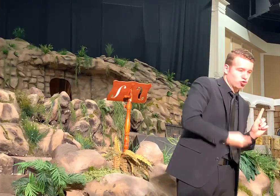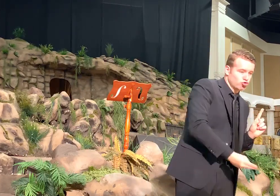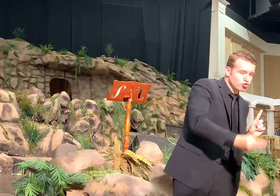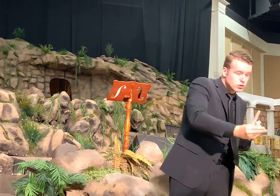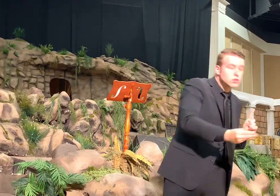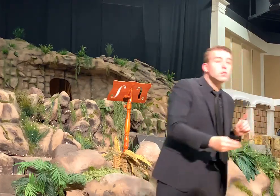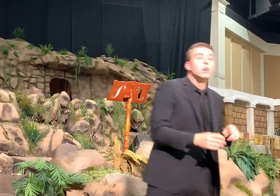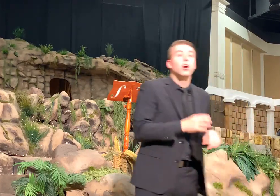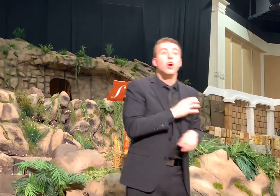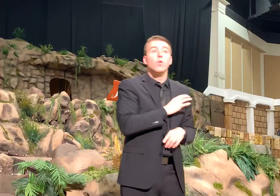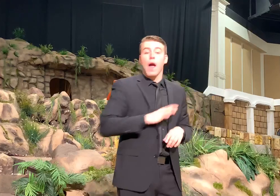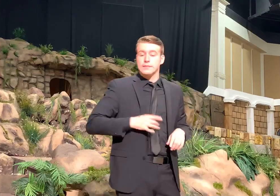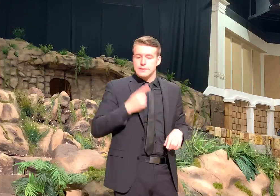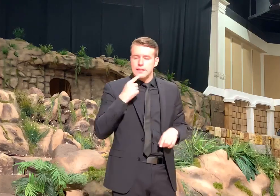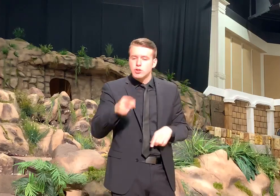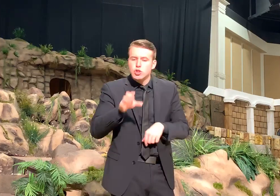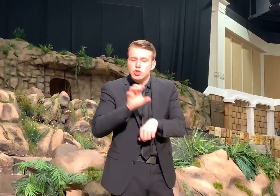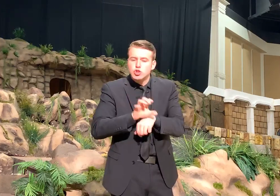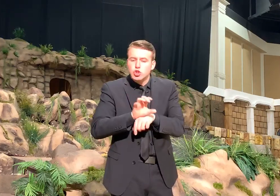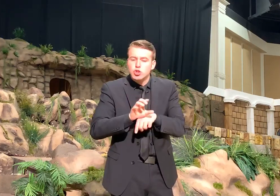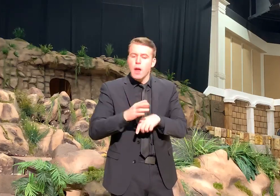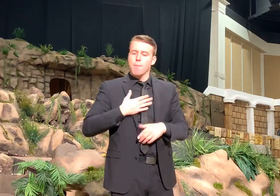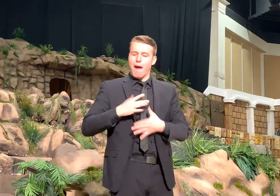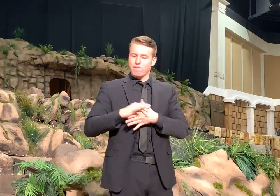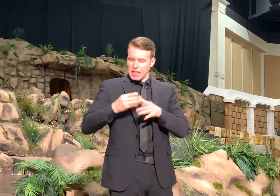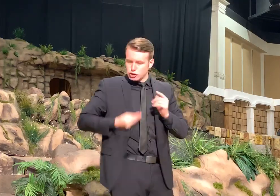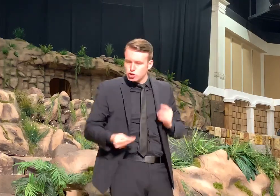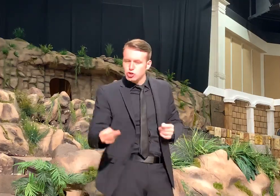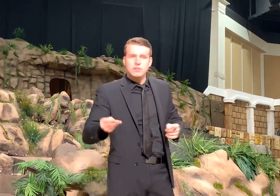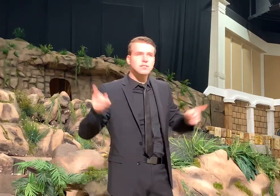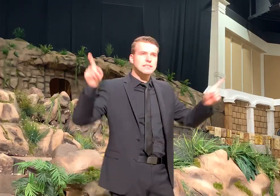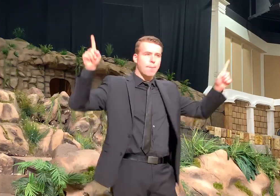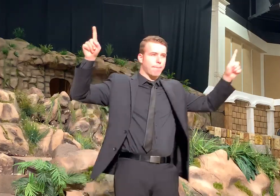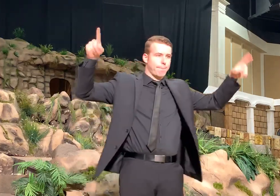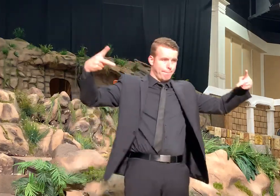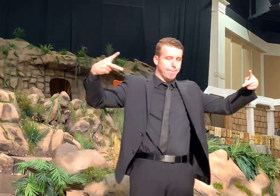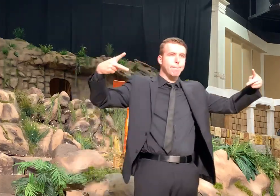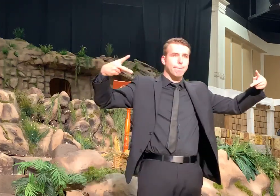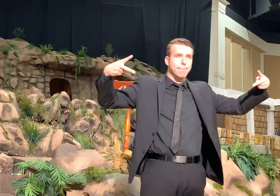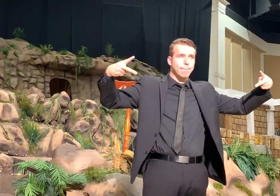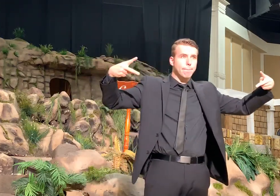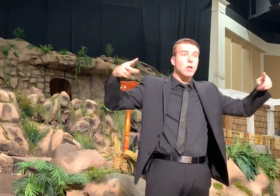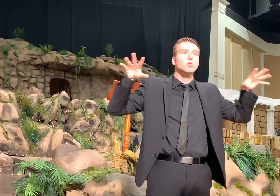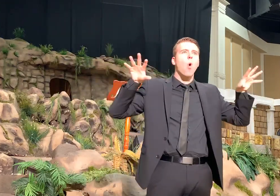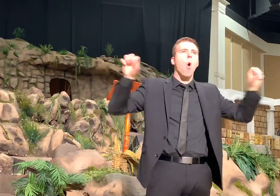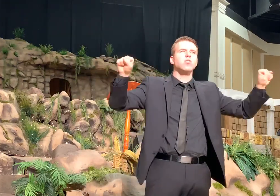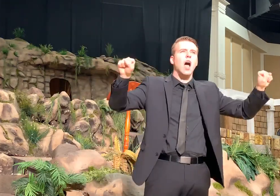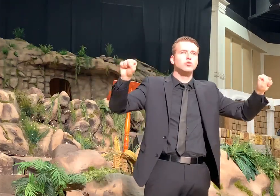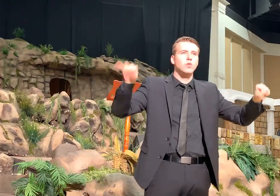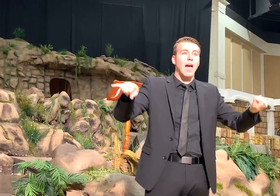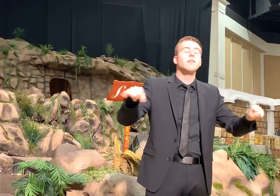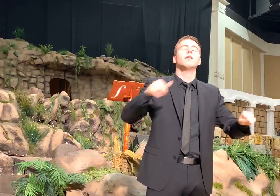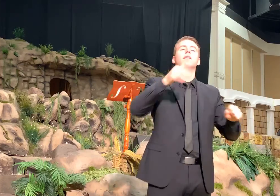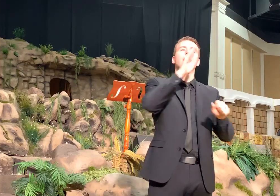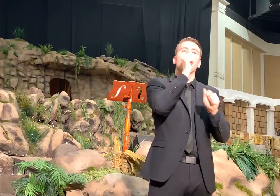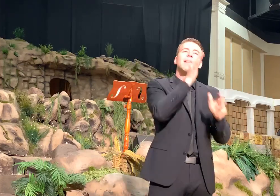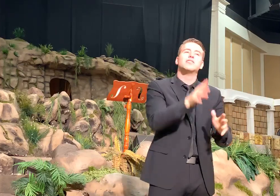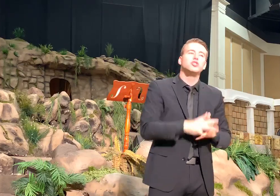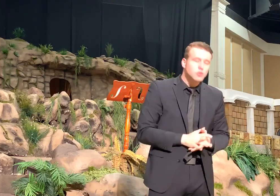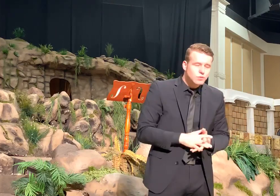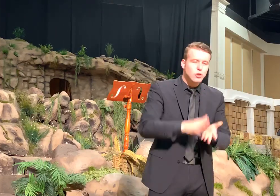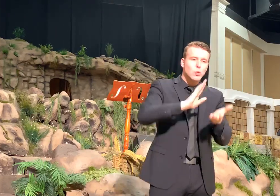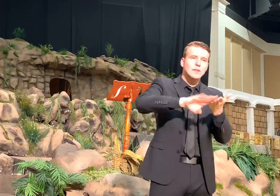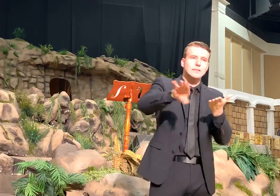Christ says the church is flesh of my flesh. Hold on to that. God bless you.